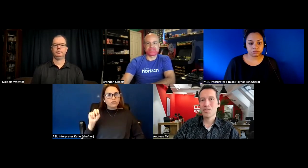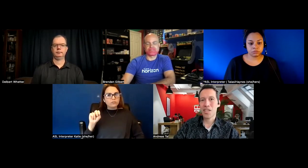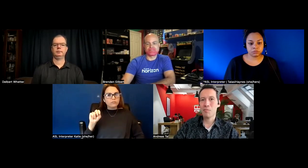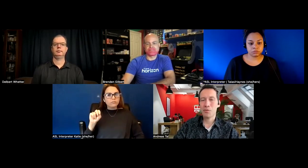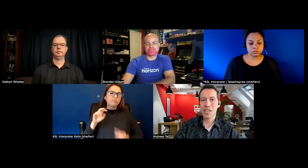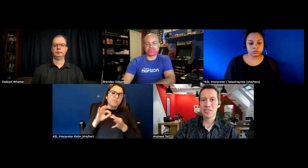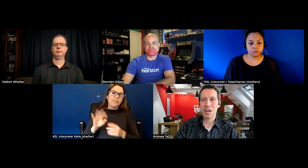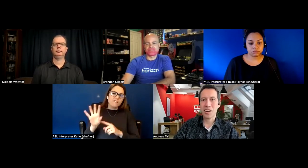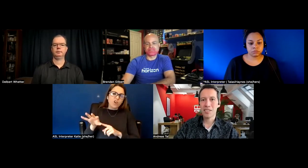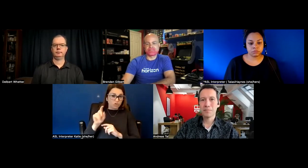same for xr